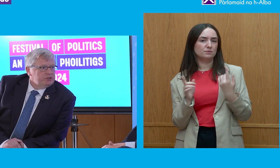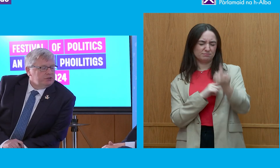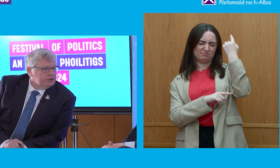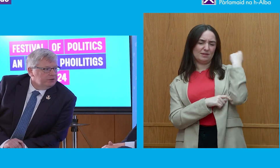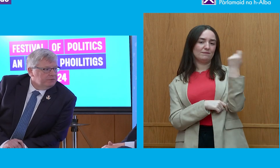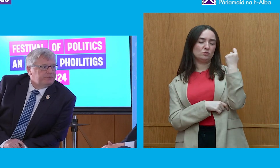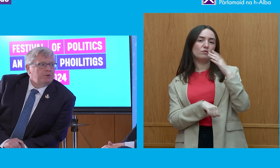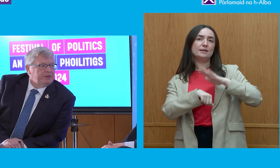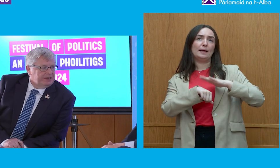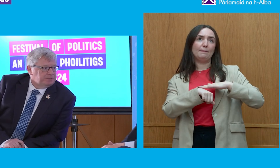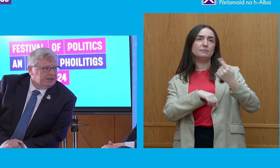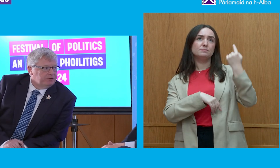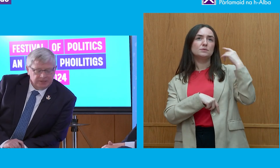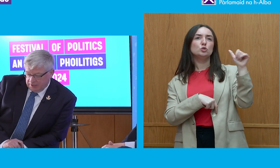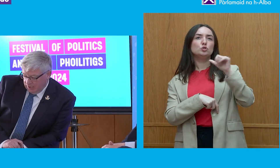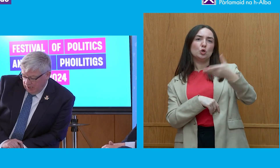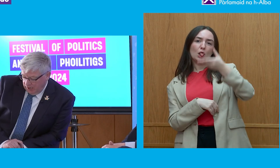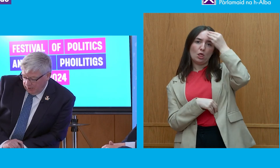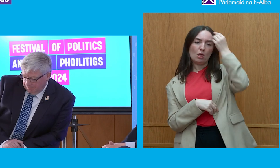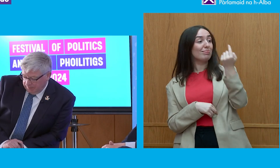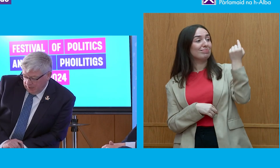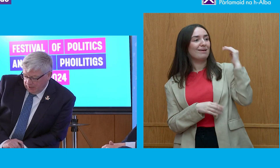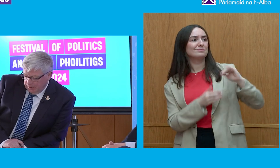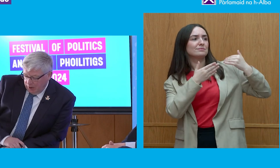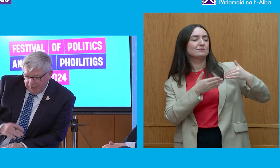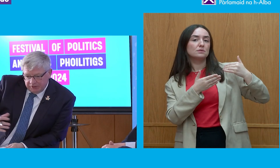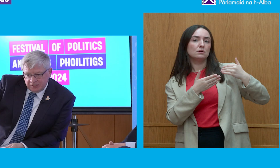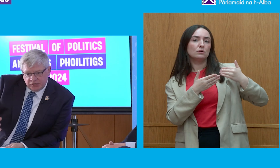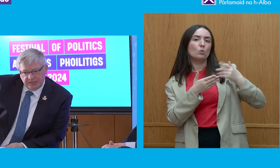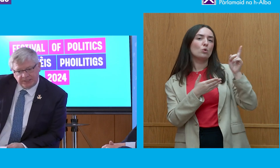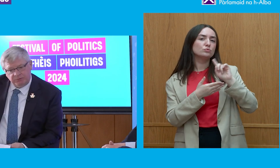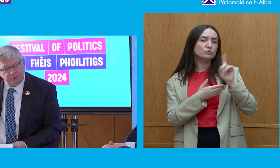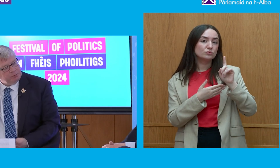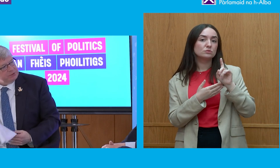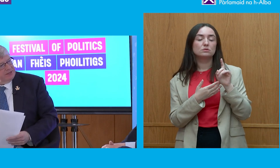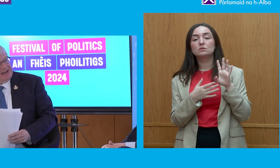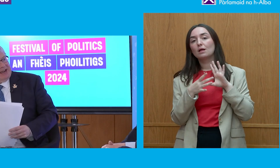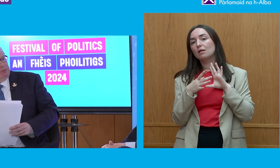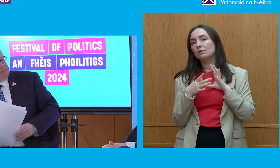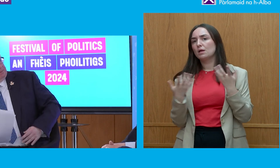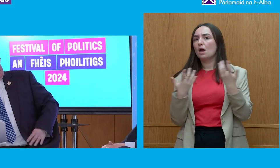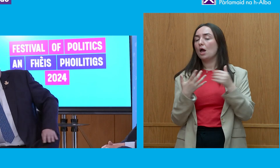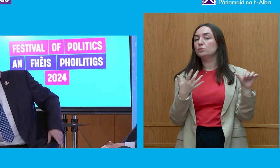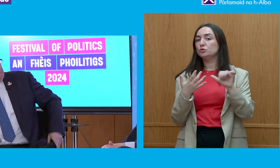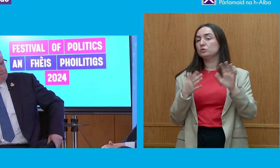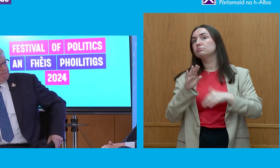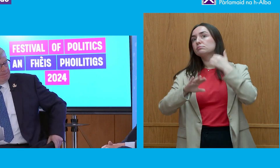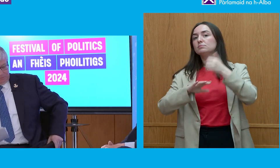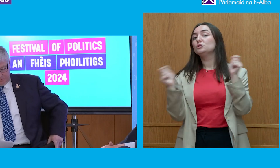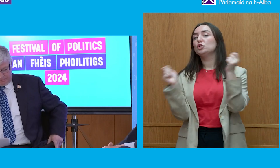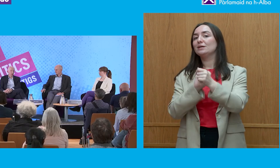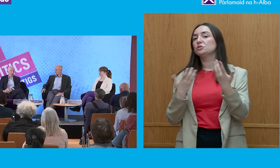we should learn from that period about initiating reforms now? Now,